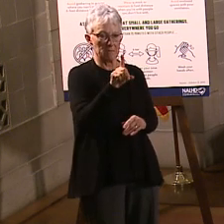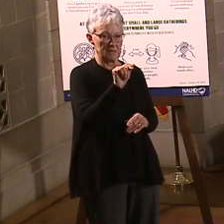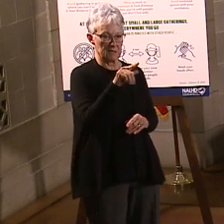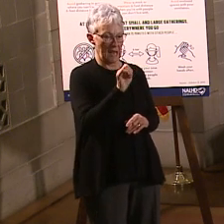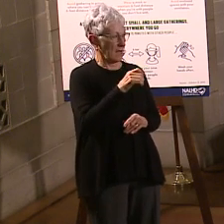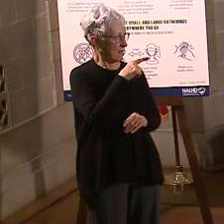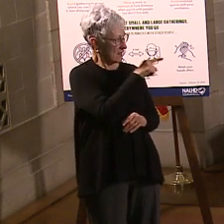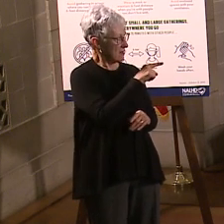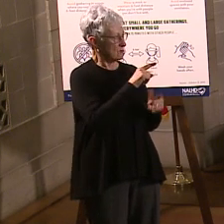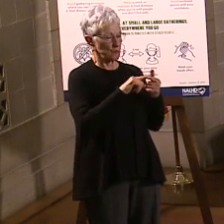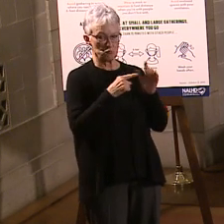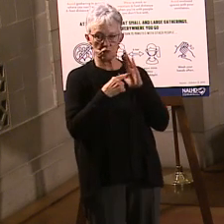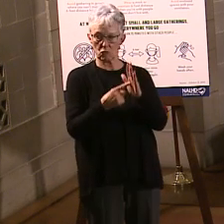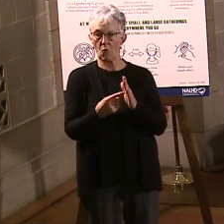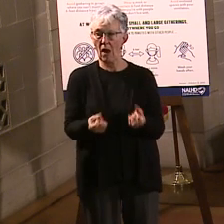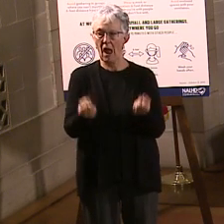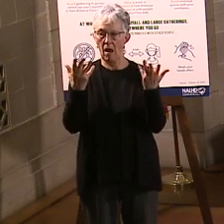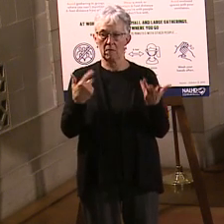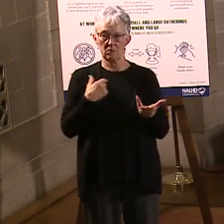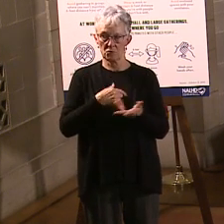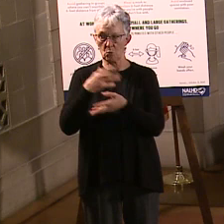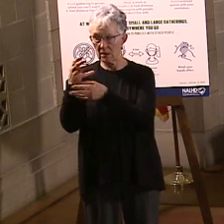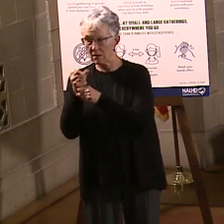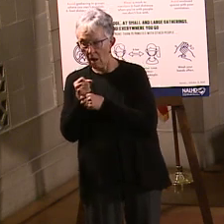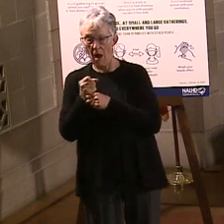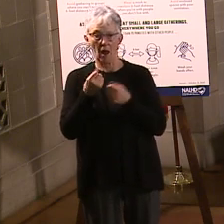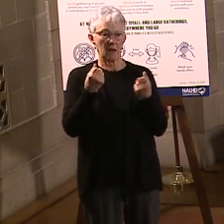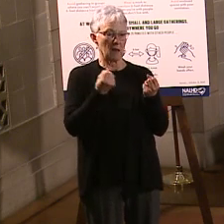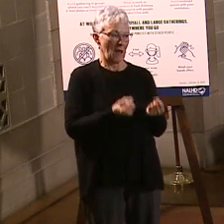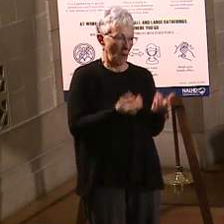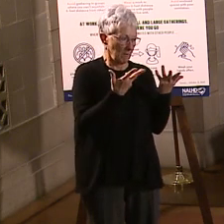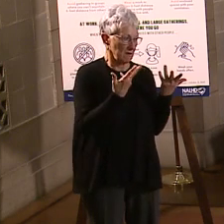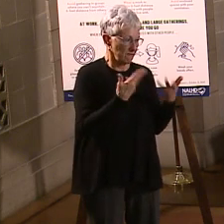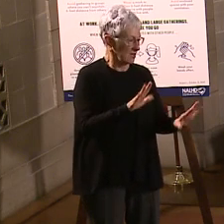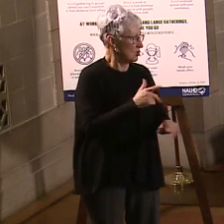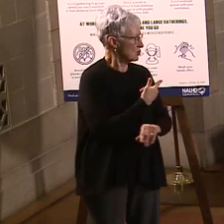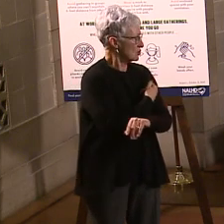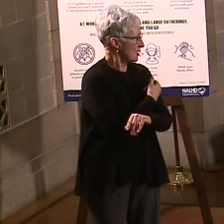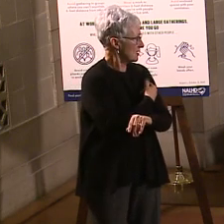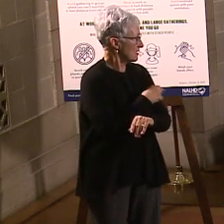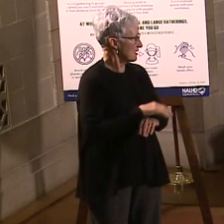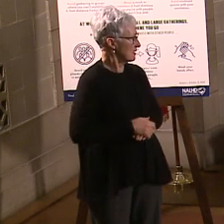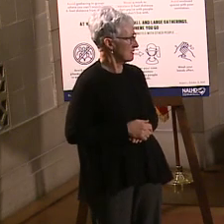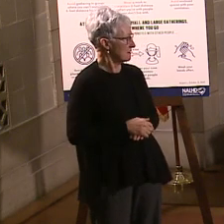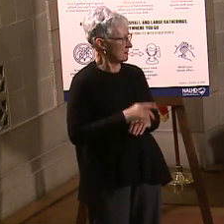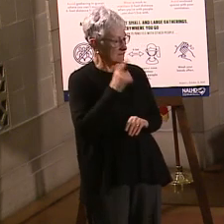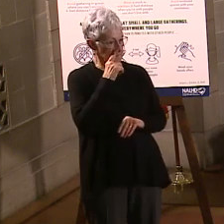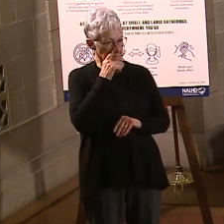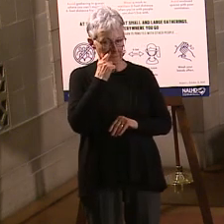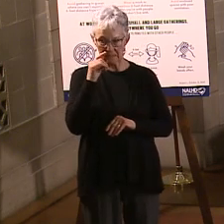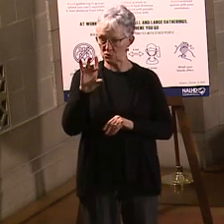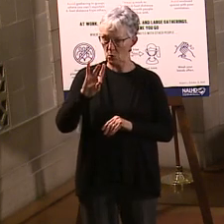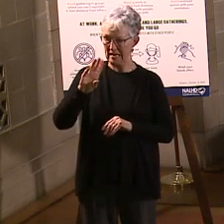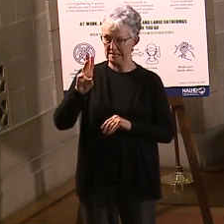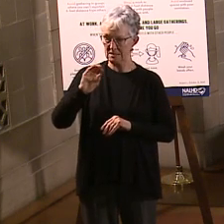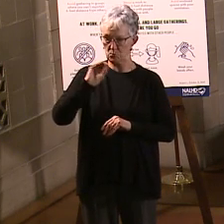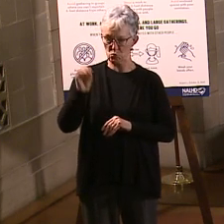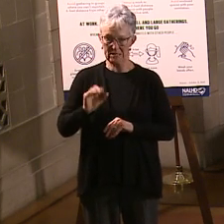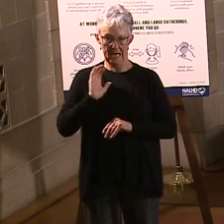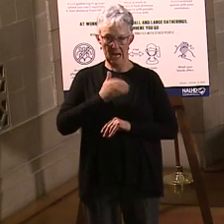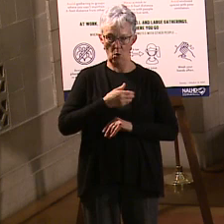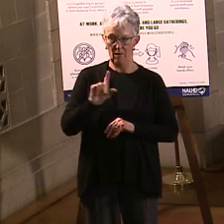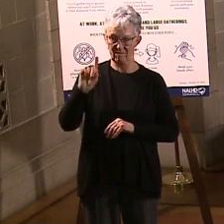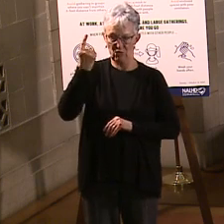As you can see, this is pretty impressive that we're at 83. Oh, it's updated just since I've been here. So 86% of our first doses